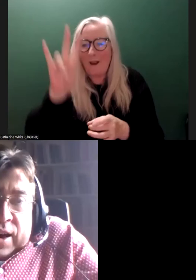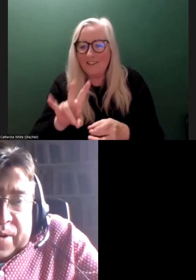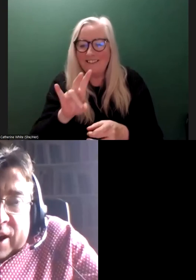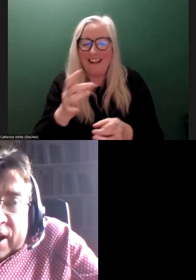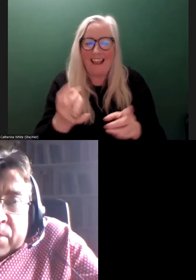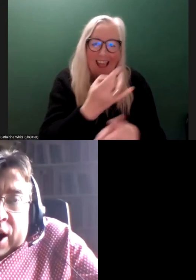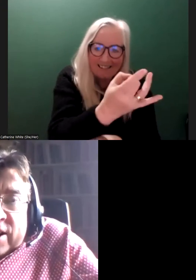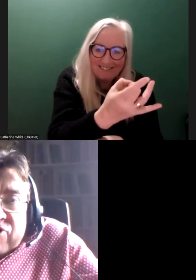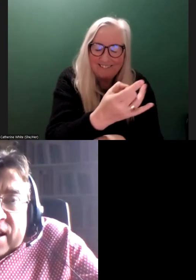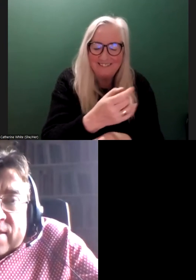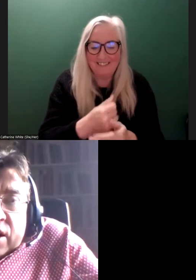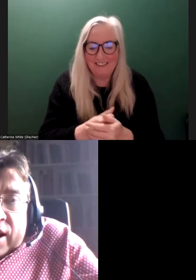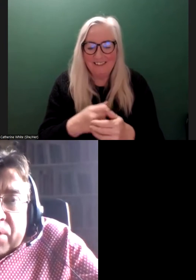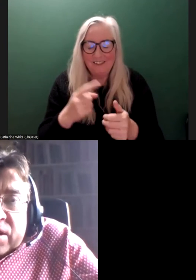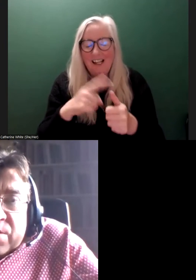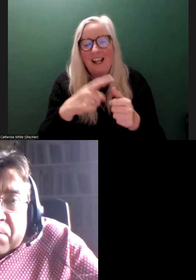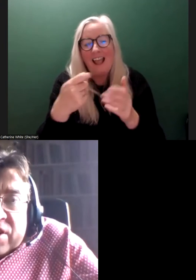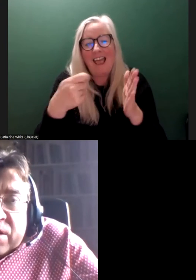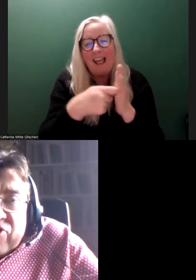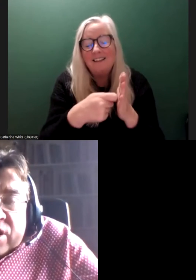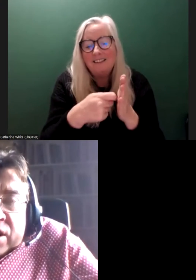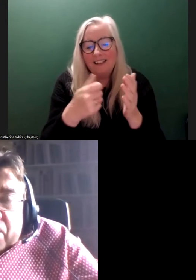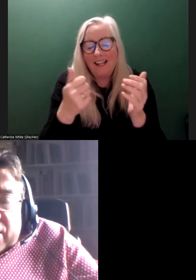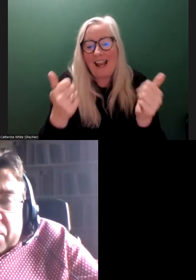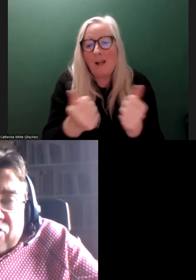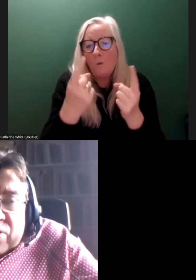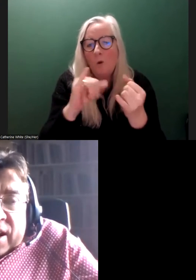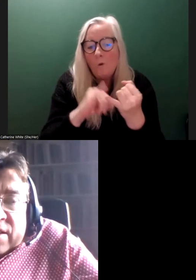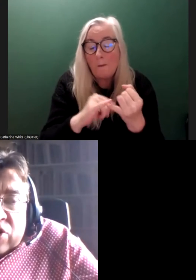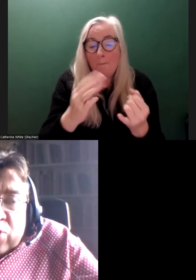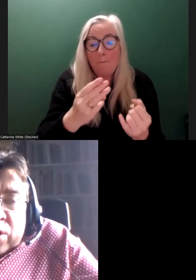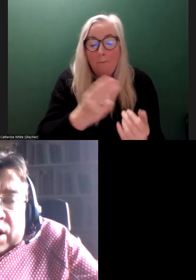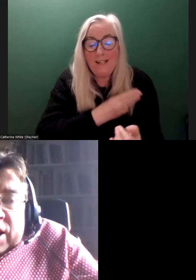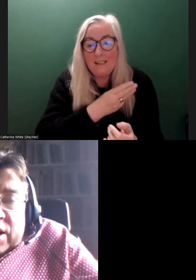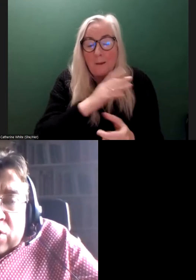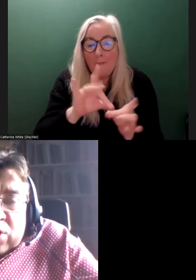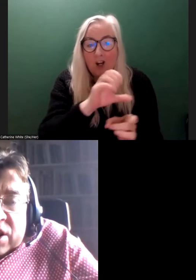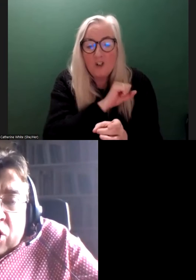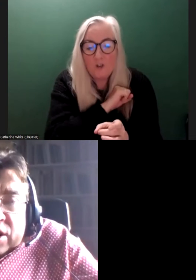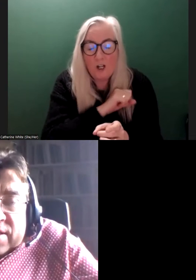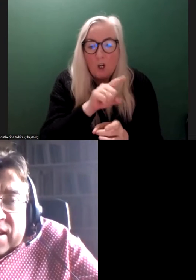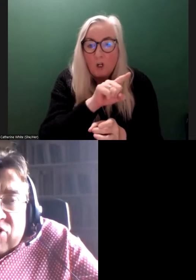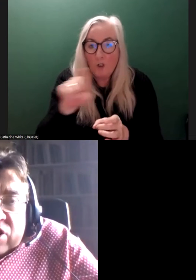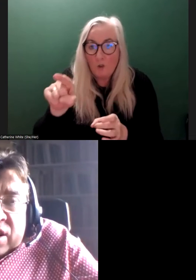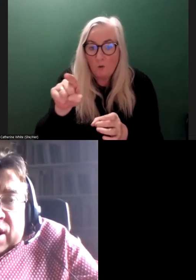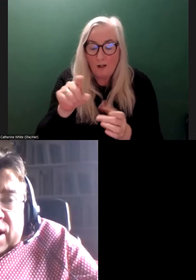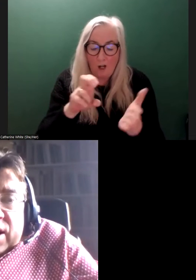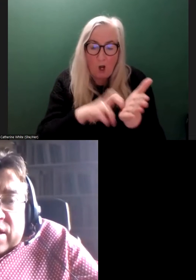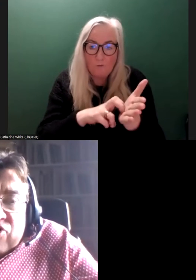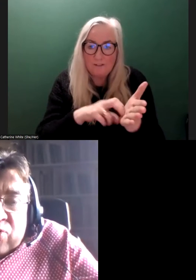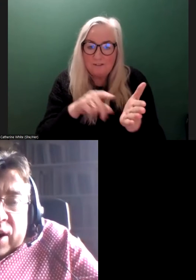So we have, and I'll just ask anybody who's submitting a question, please make sure that you note the organisation